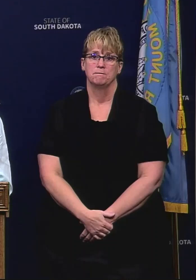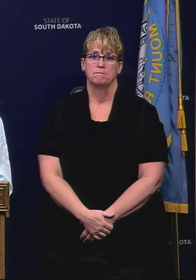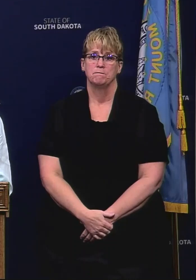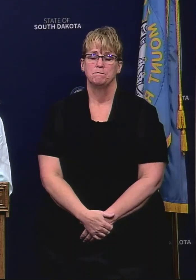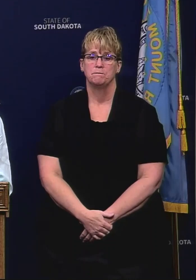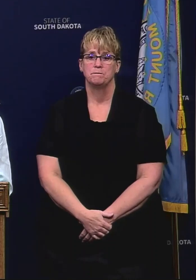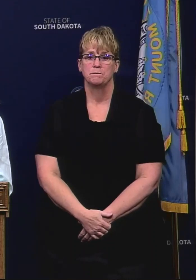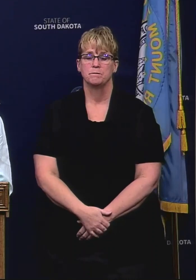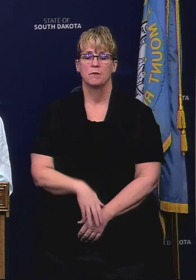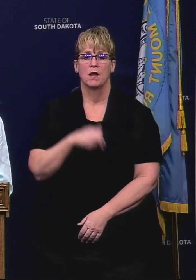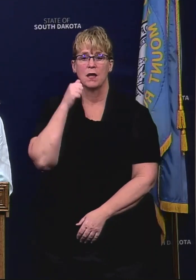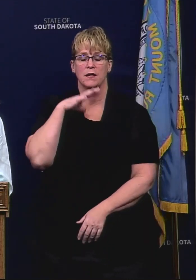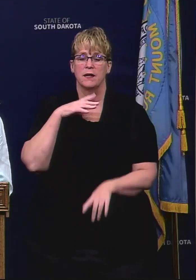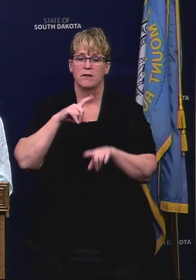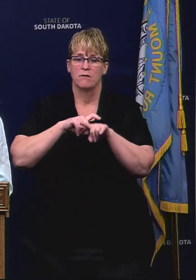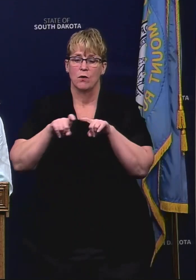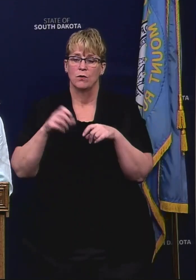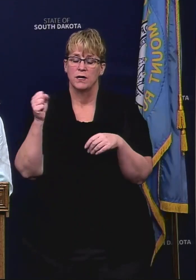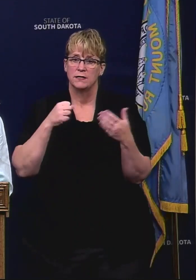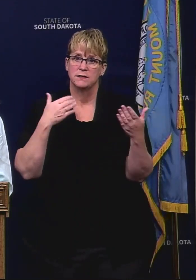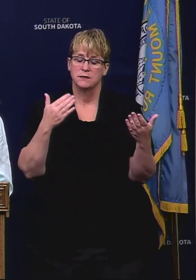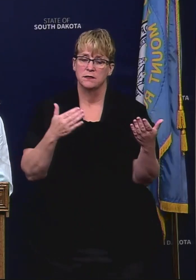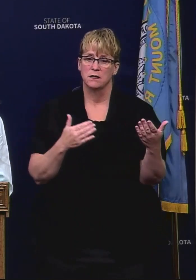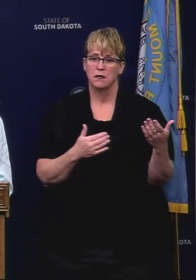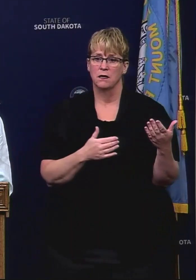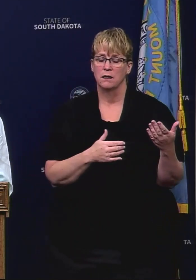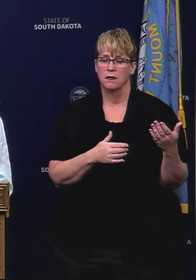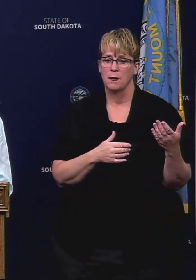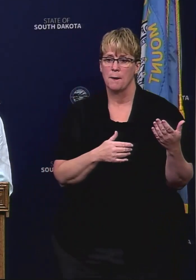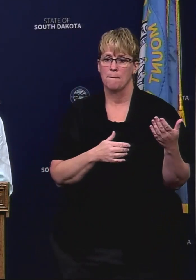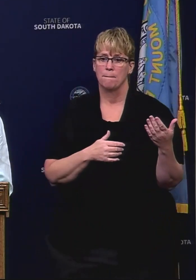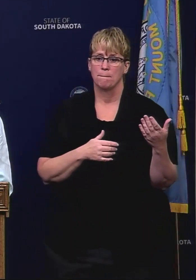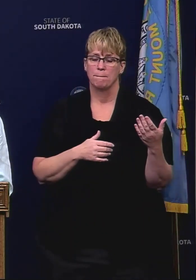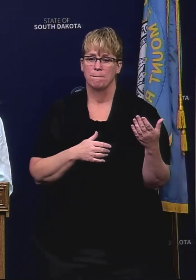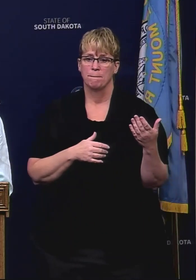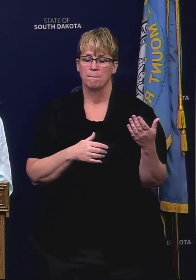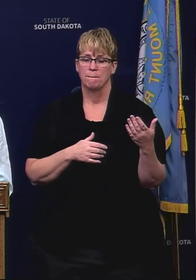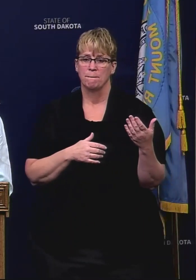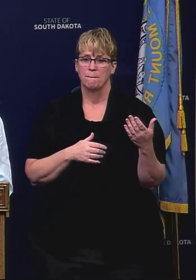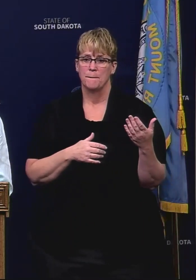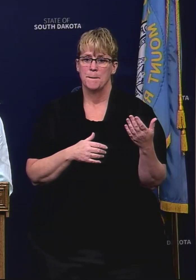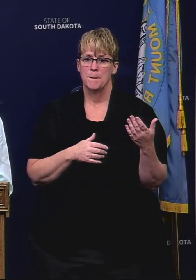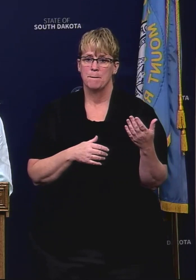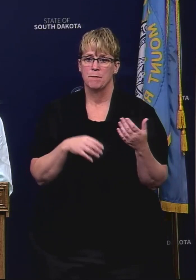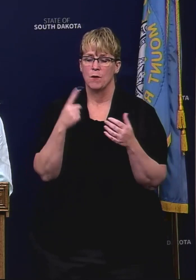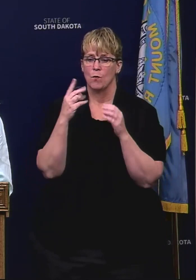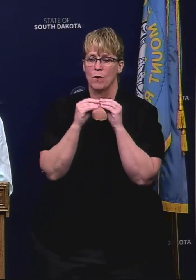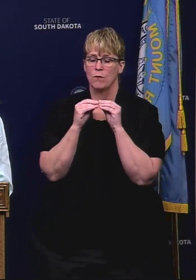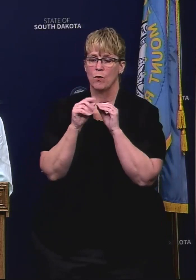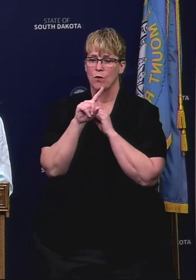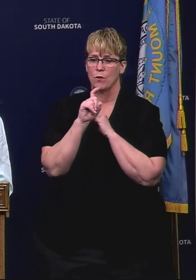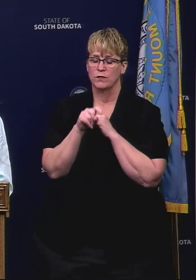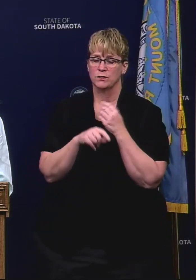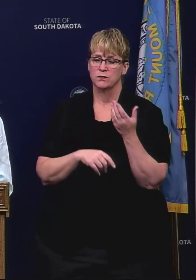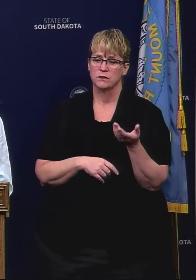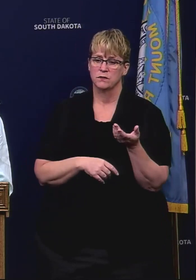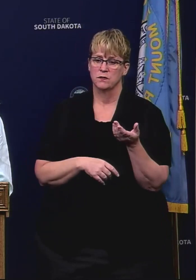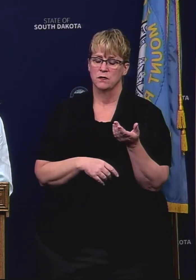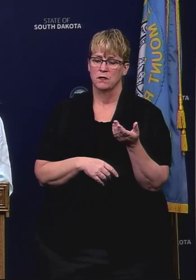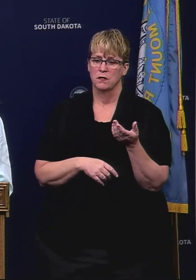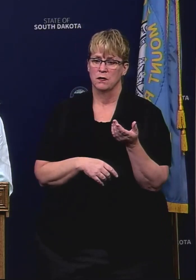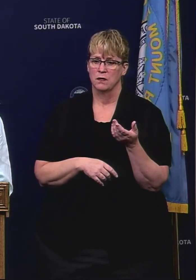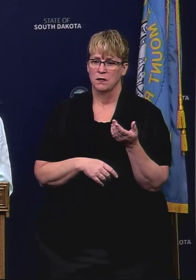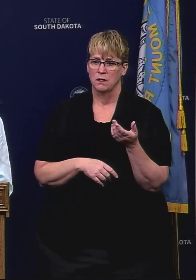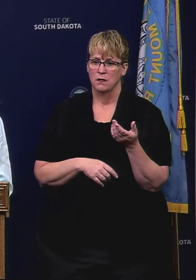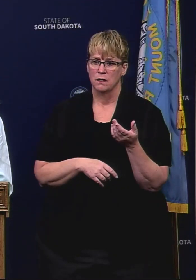Governor Noem? Yes. Hello this is Dominique Smith one more time from New Center One. One more question um so I just want